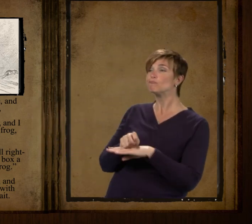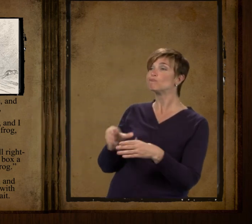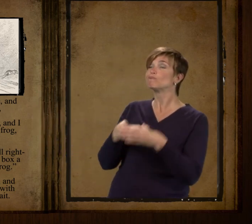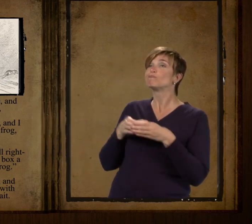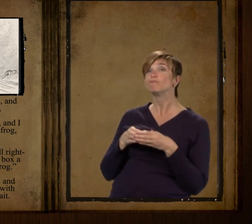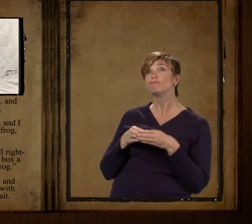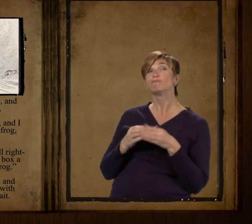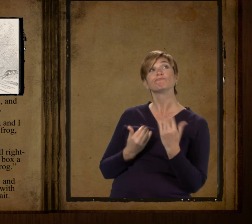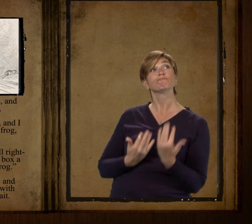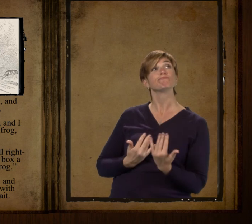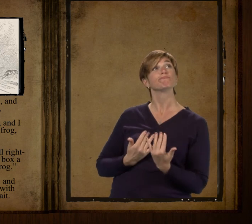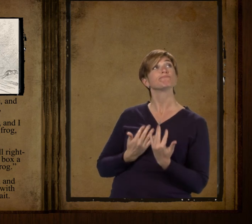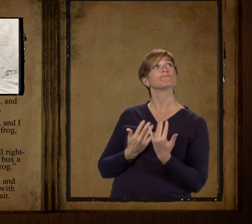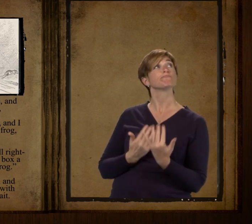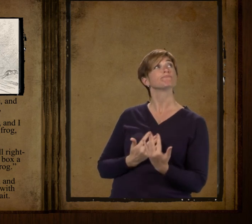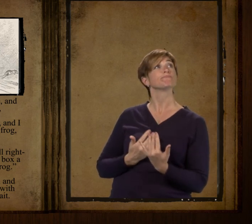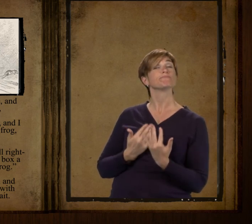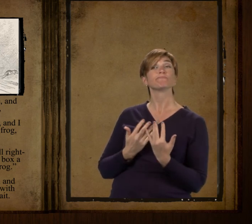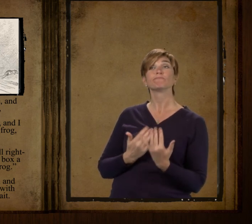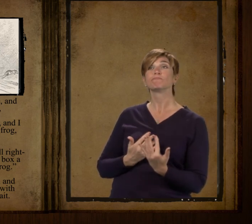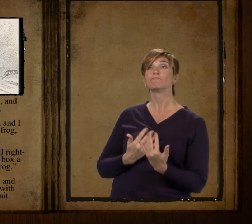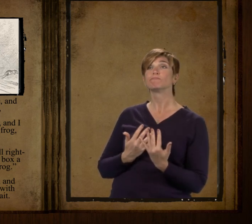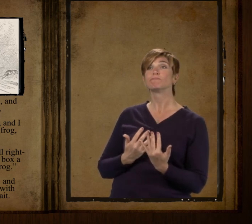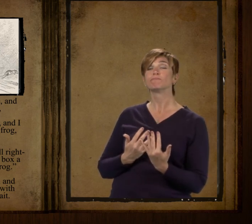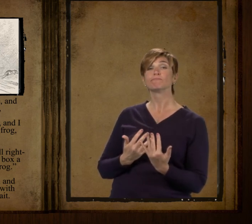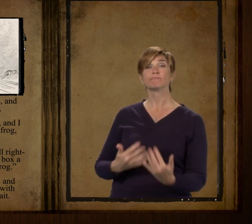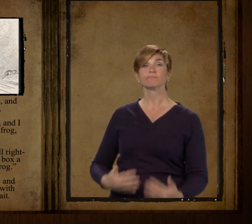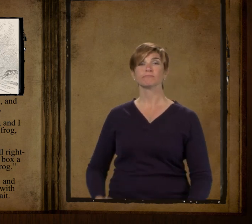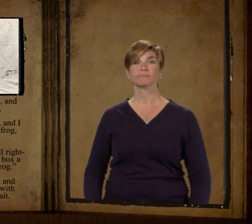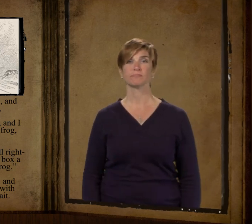along with Smiley's and sat down to wait